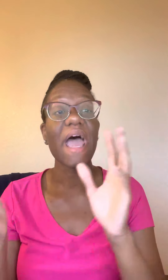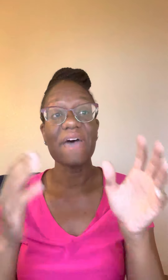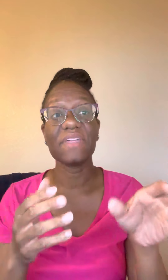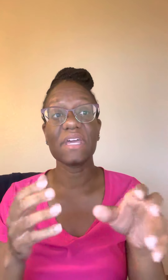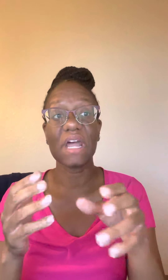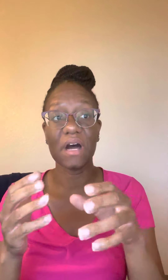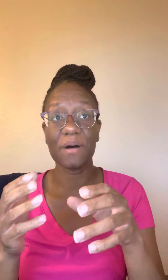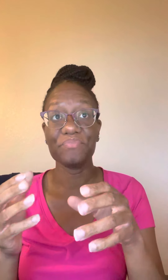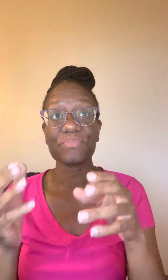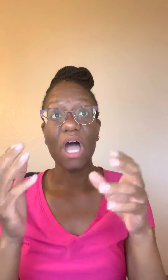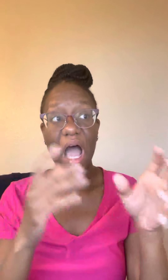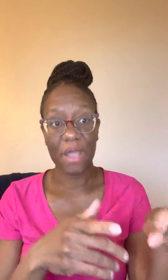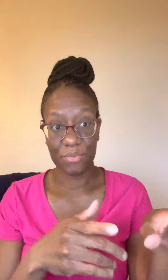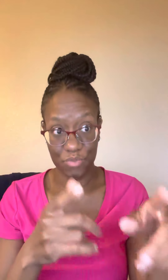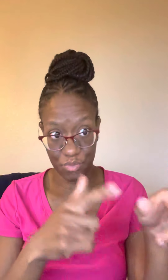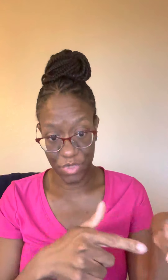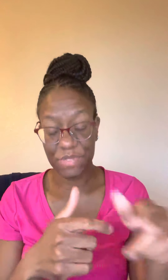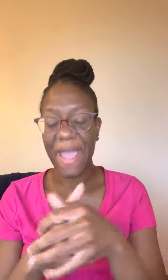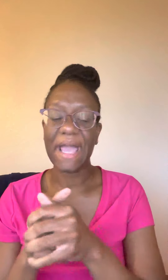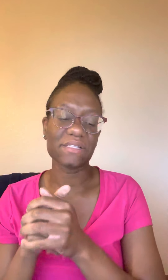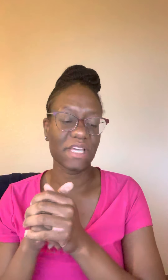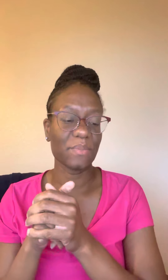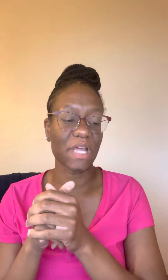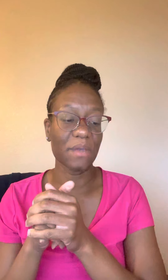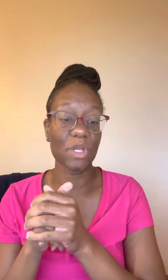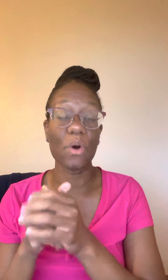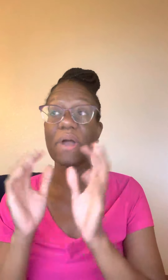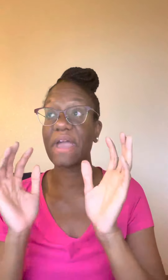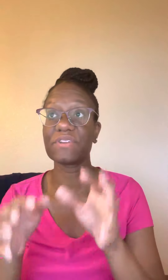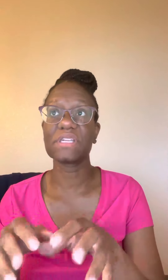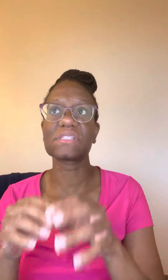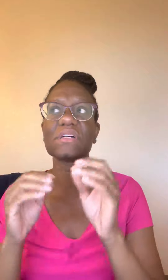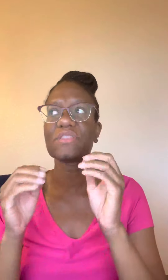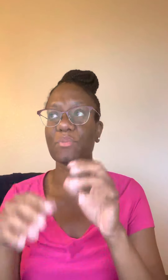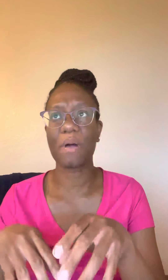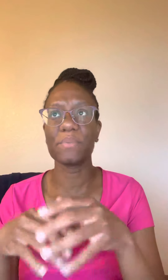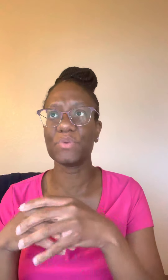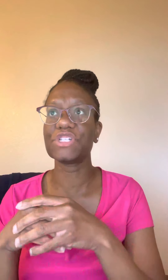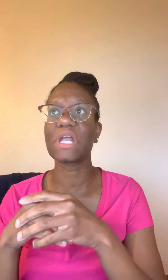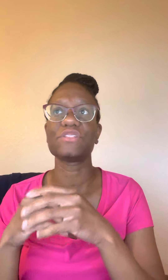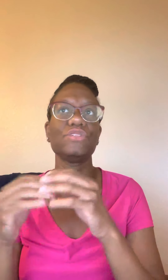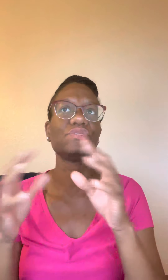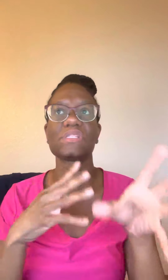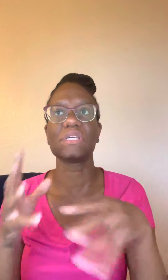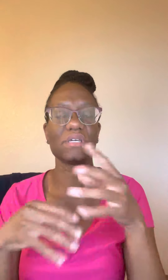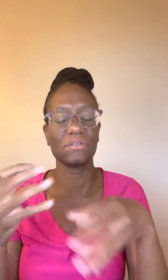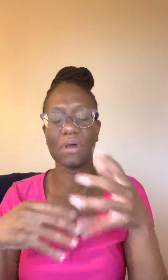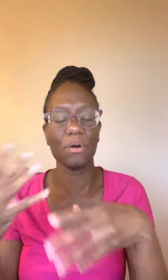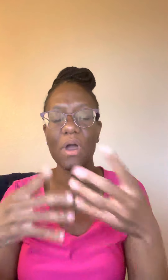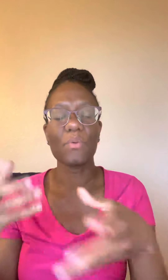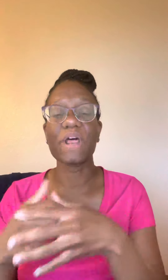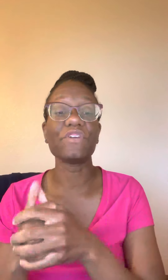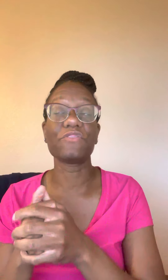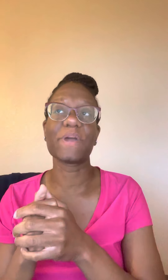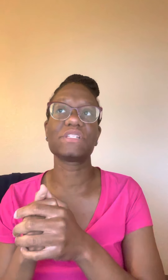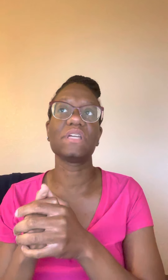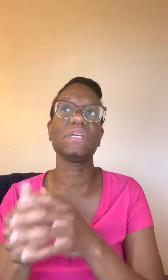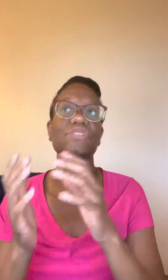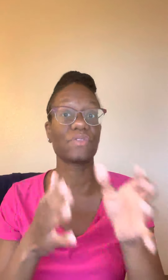And then, um, I reached back out to him and let him know, okay, everything's good. They'll probably be reaching out to you just to get, you know, whatever information they need so that